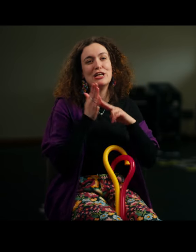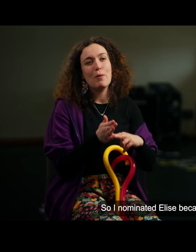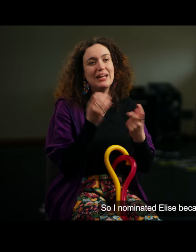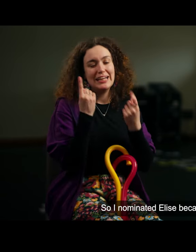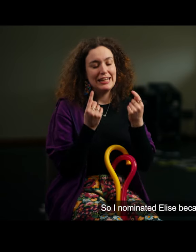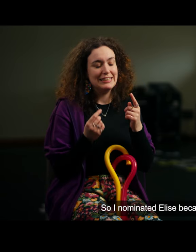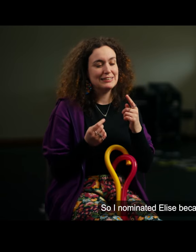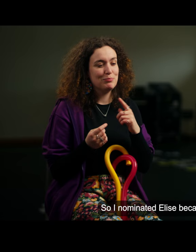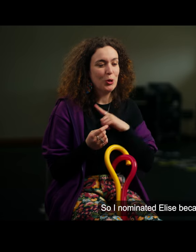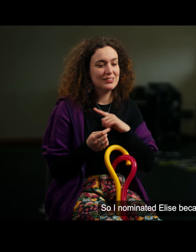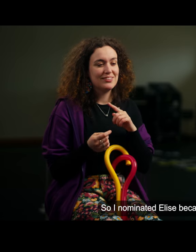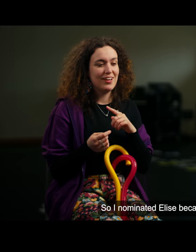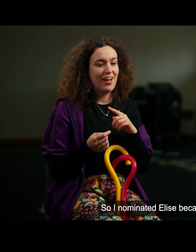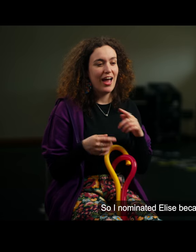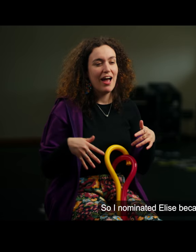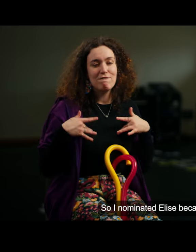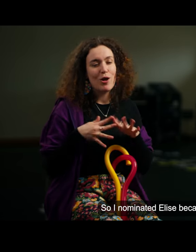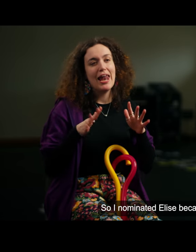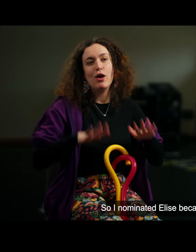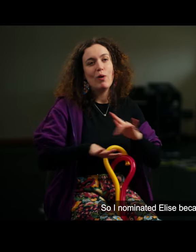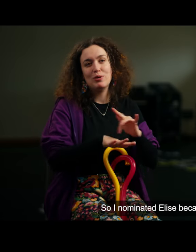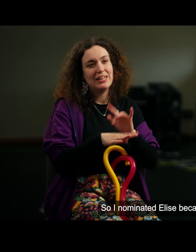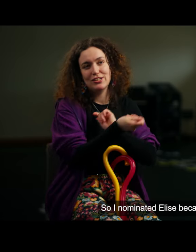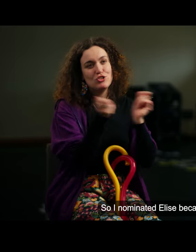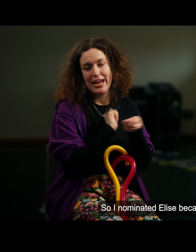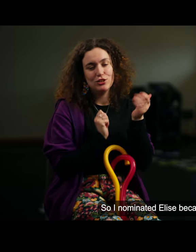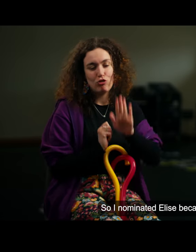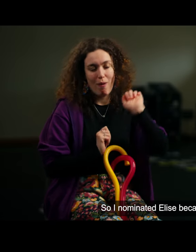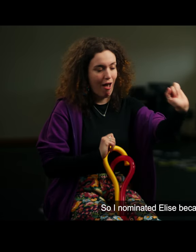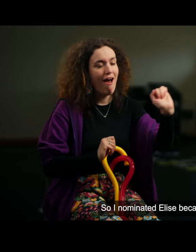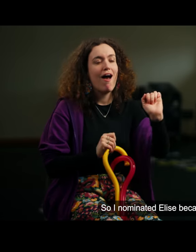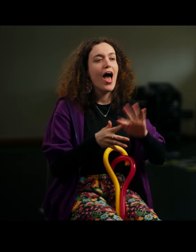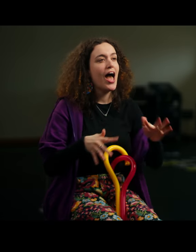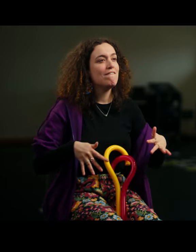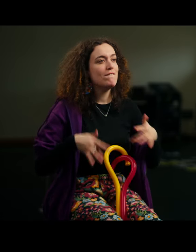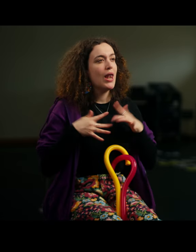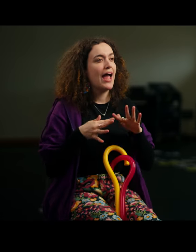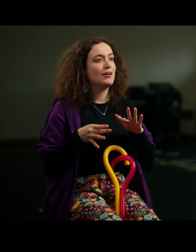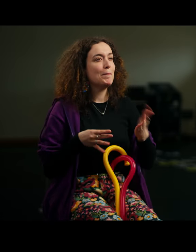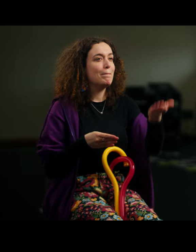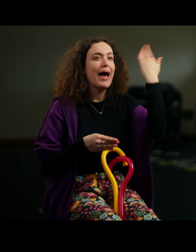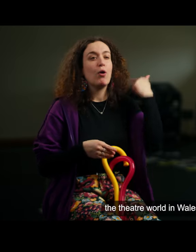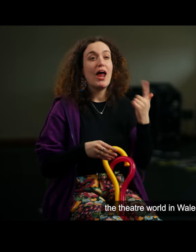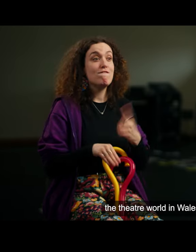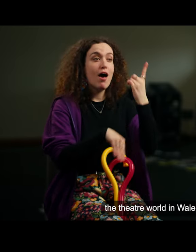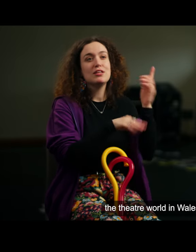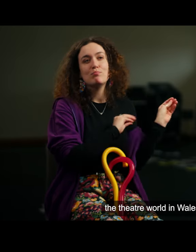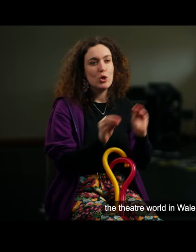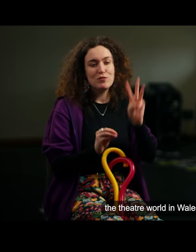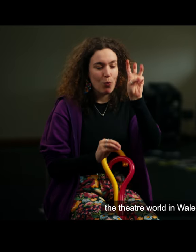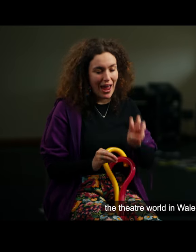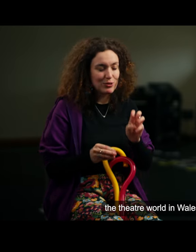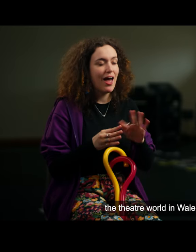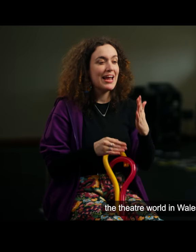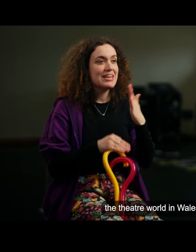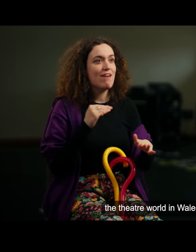So I nominated Elise because I just feel, you know, the theatre world